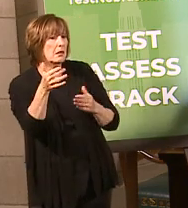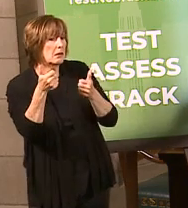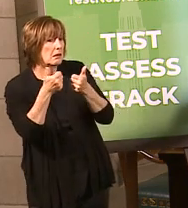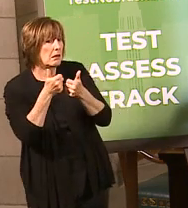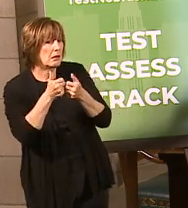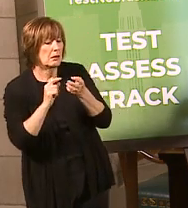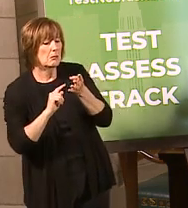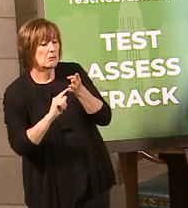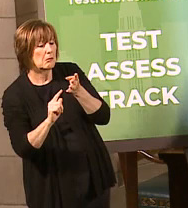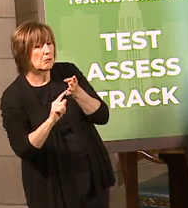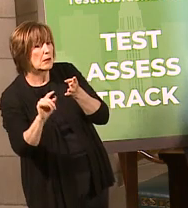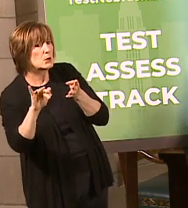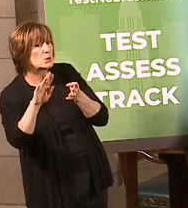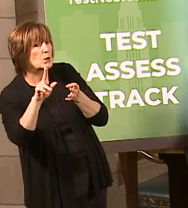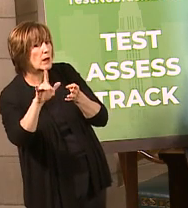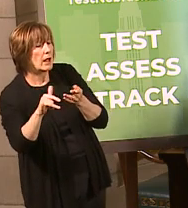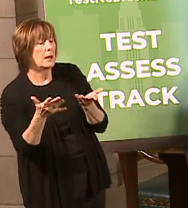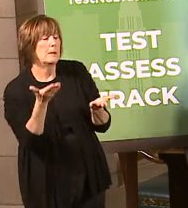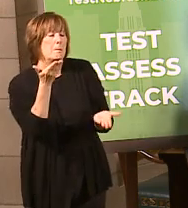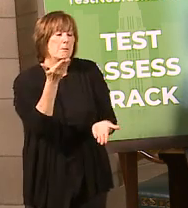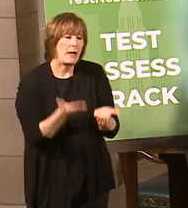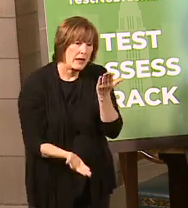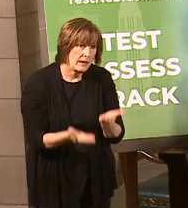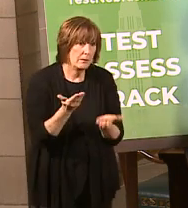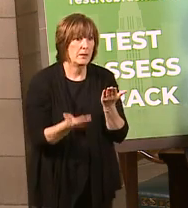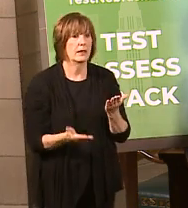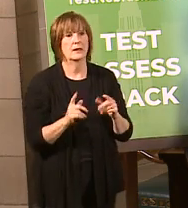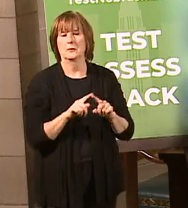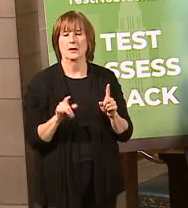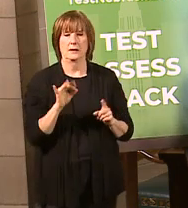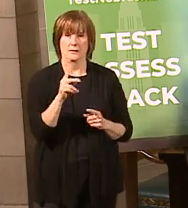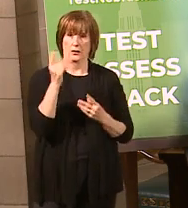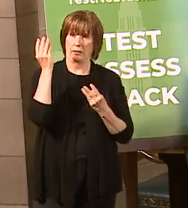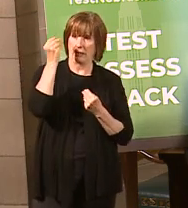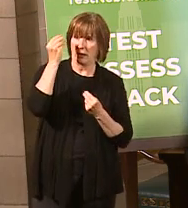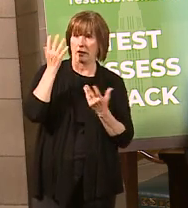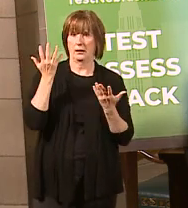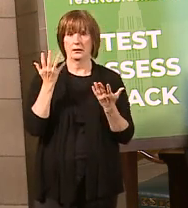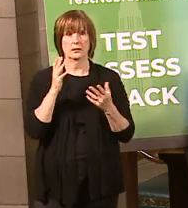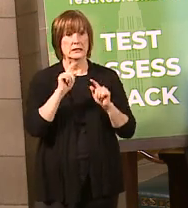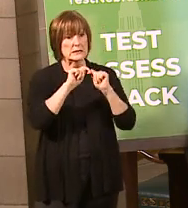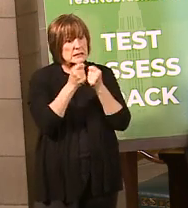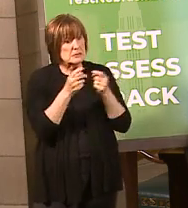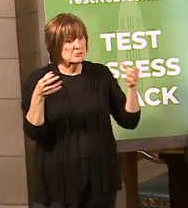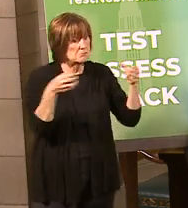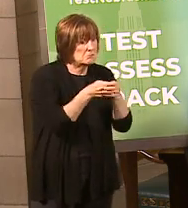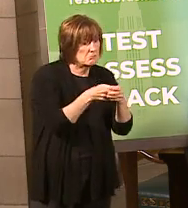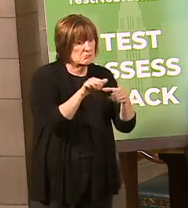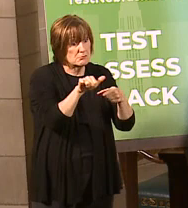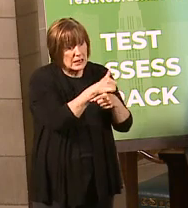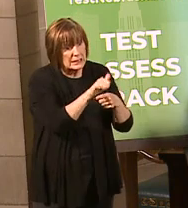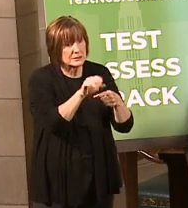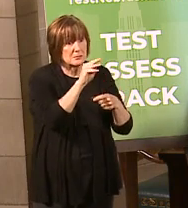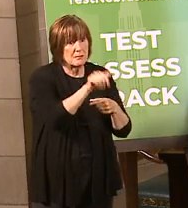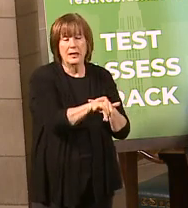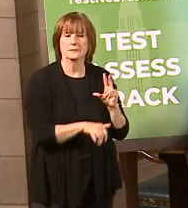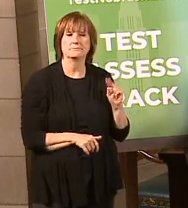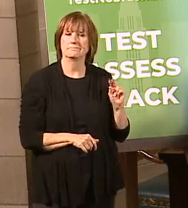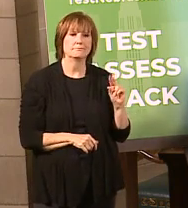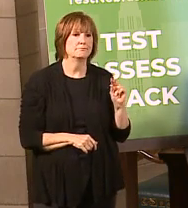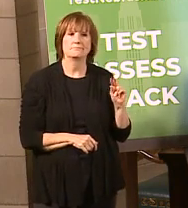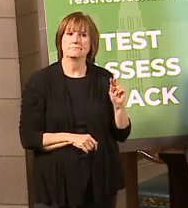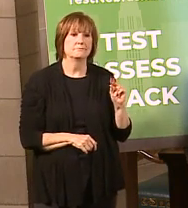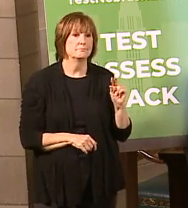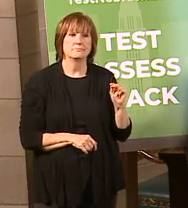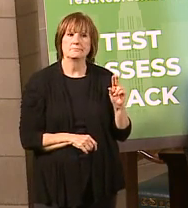this latter half of July? That's potential, but I would say that if you're thinking about putting your team together and you're going to do practices in May, that's not going to happen,